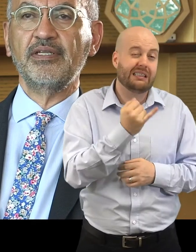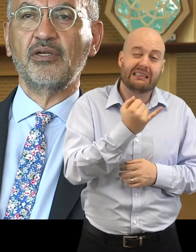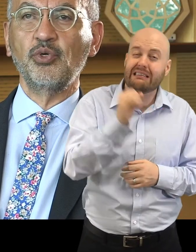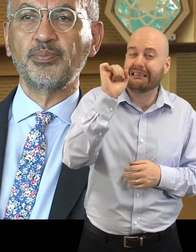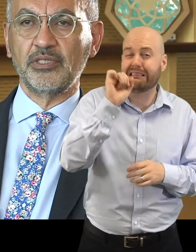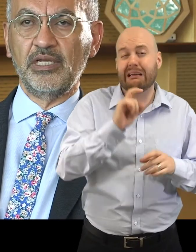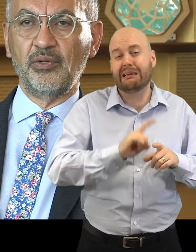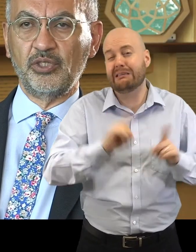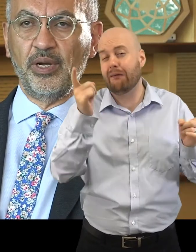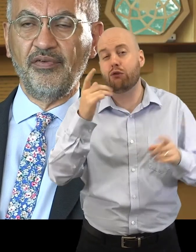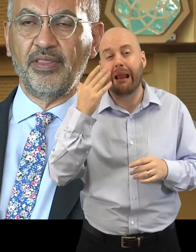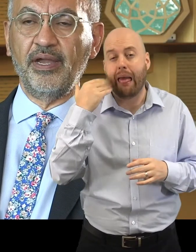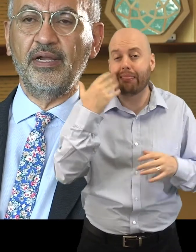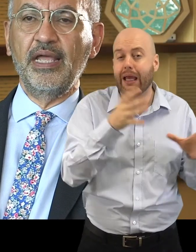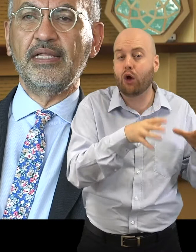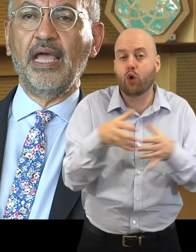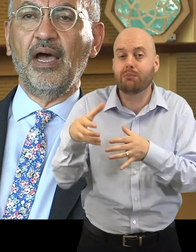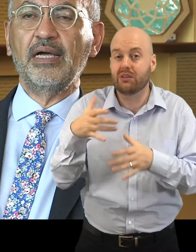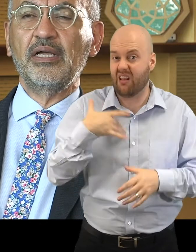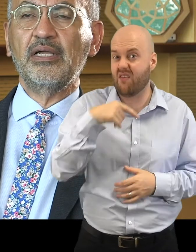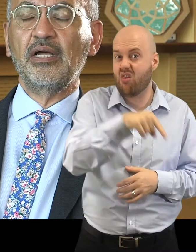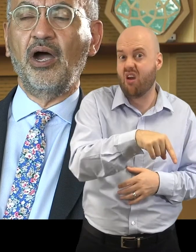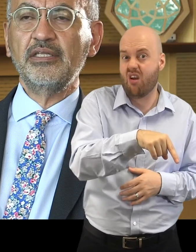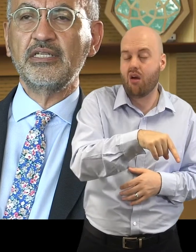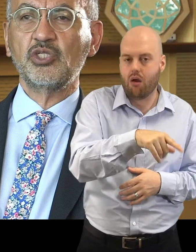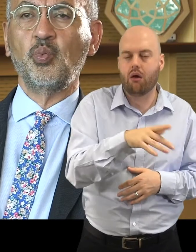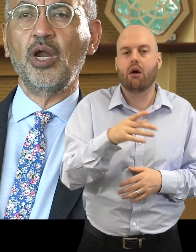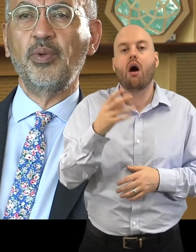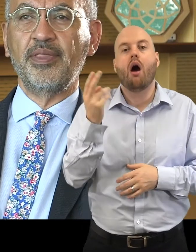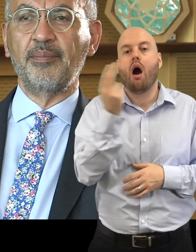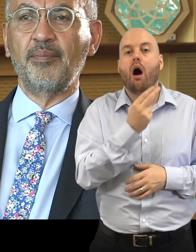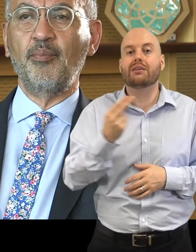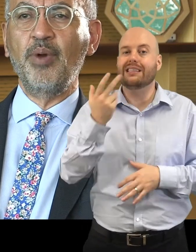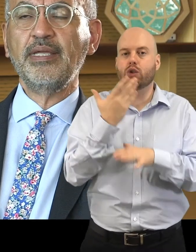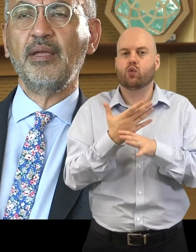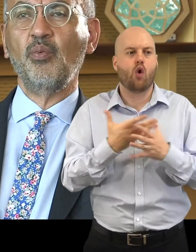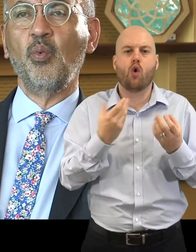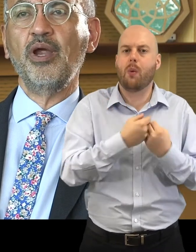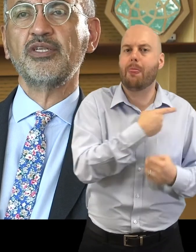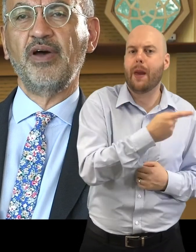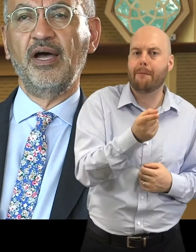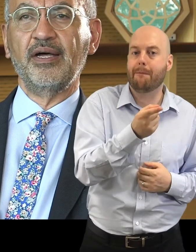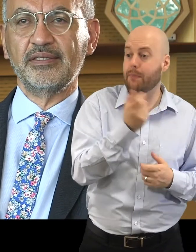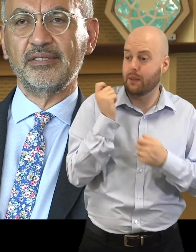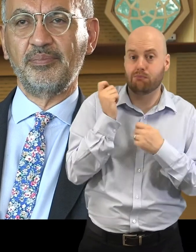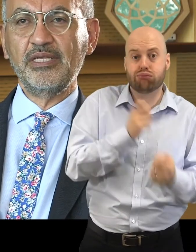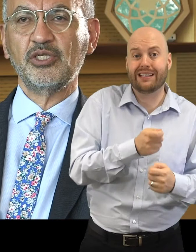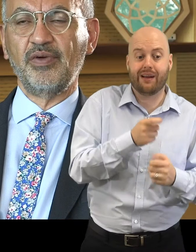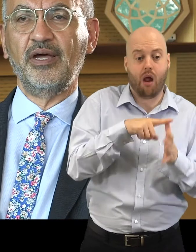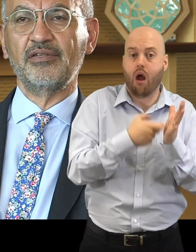groups which were living there. The artists work with them, bringing works of art, pieces of art